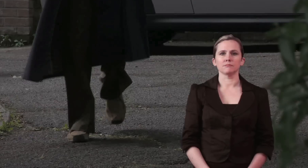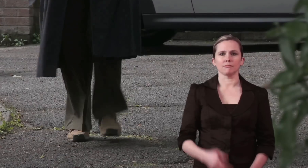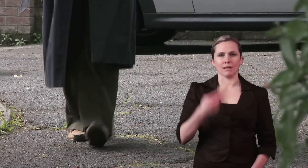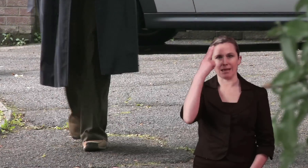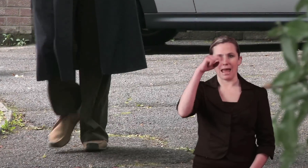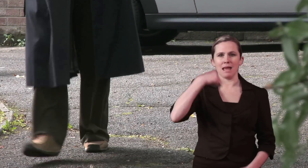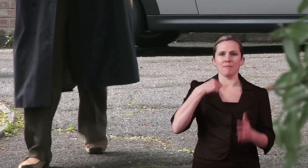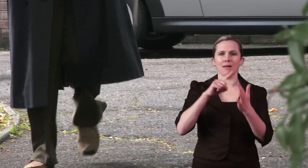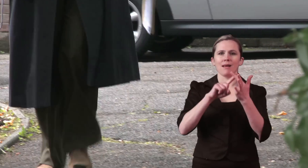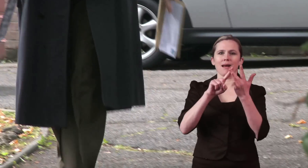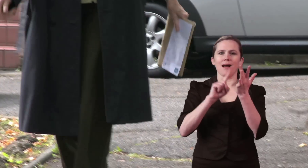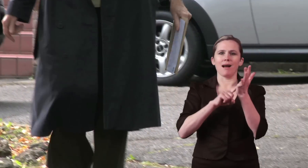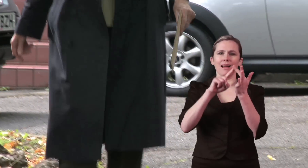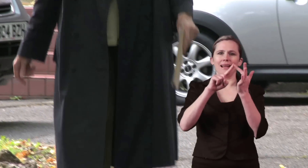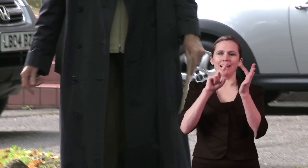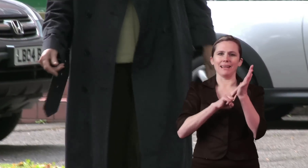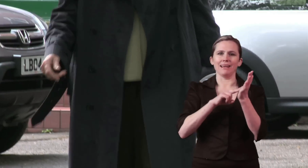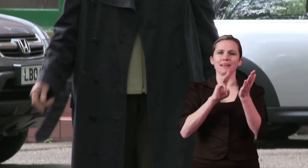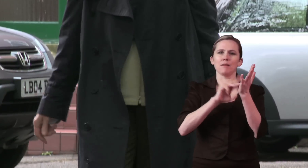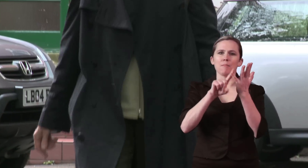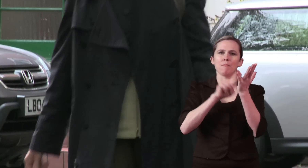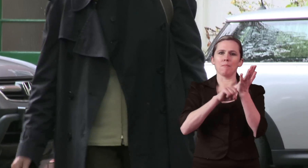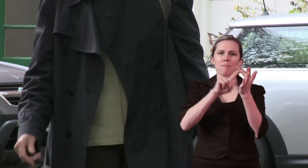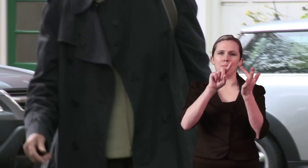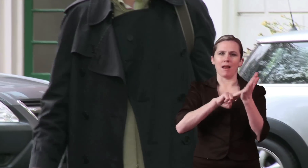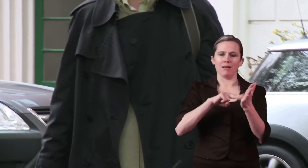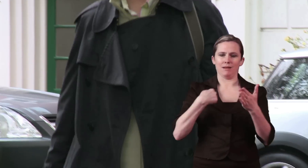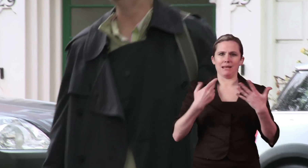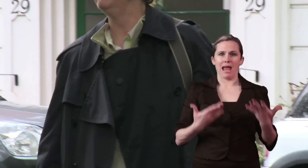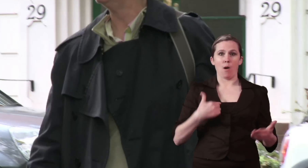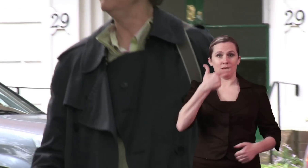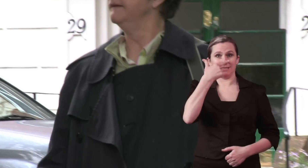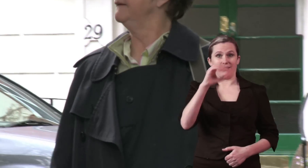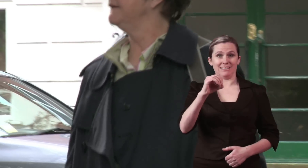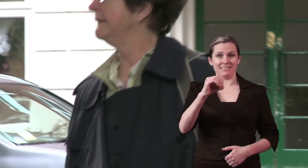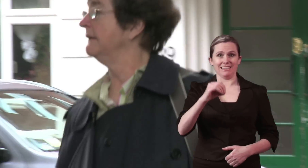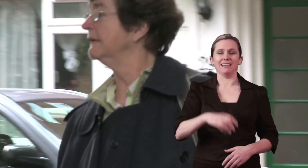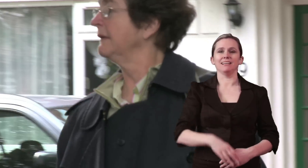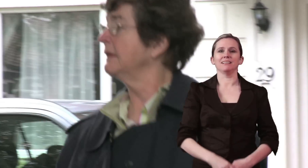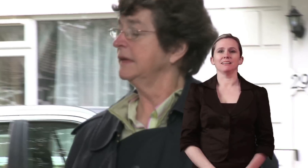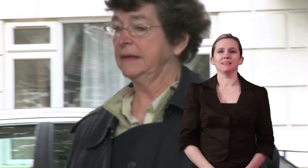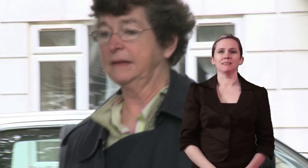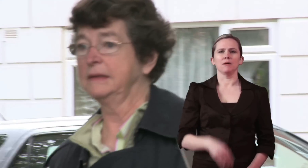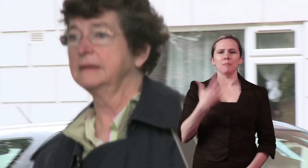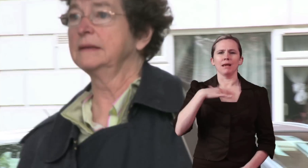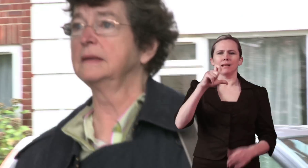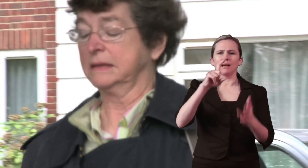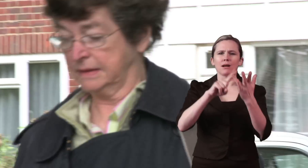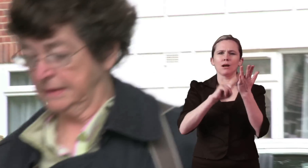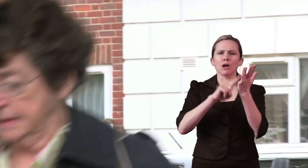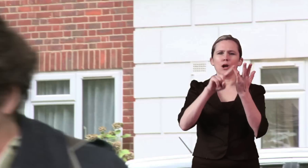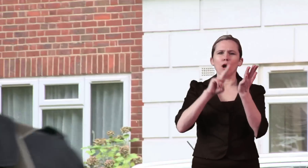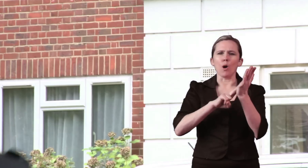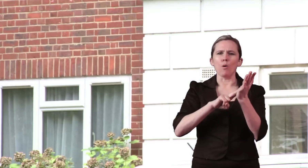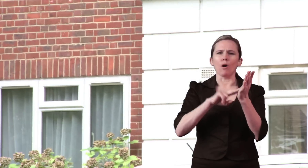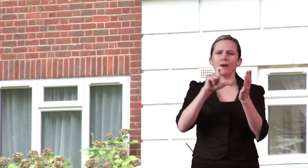My name is Eileen Mullen. I'm now 70 years old and I had colon cancer. I